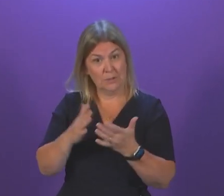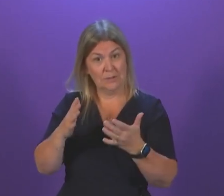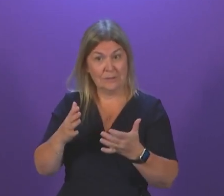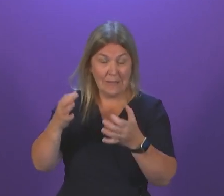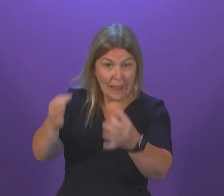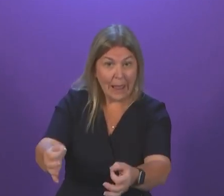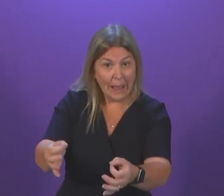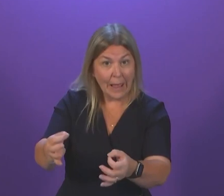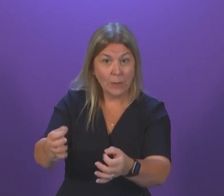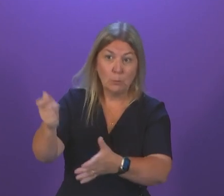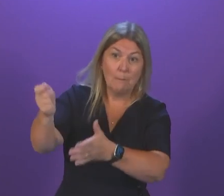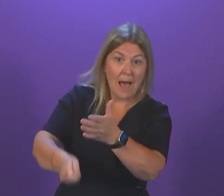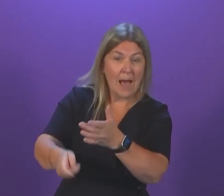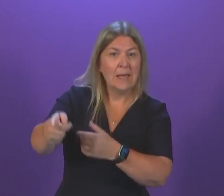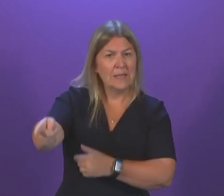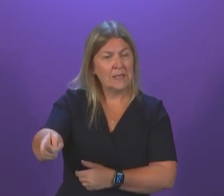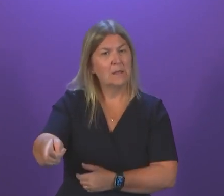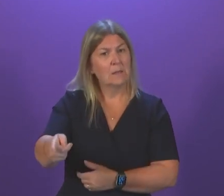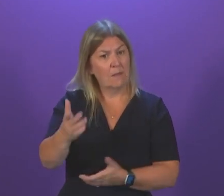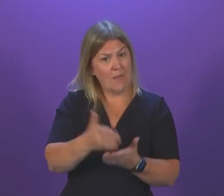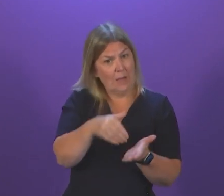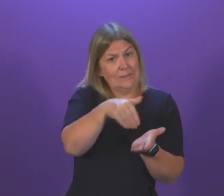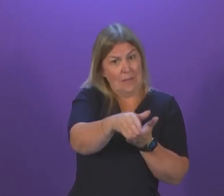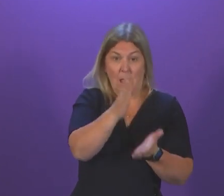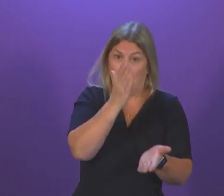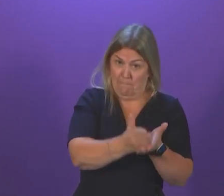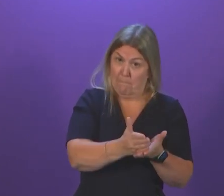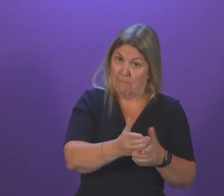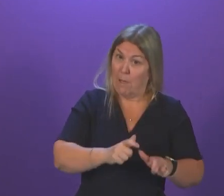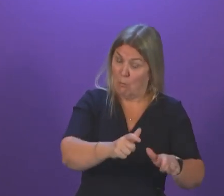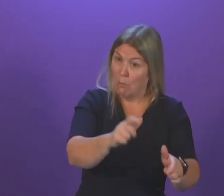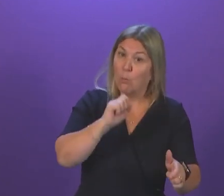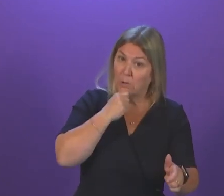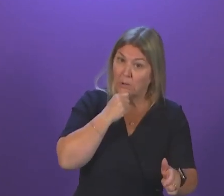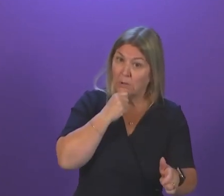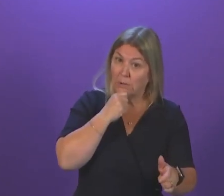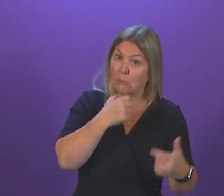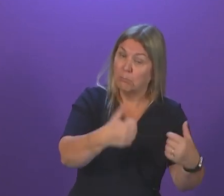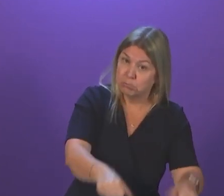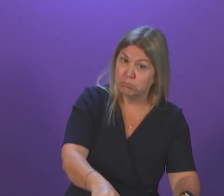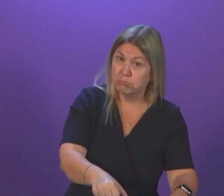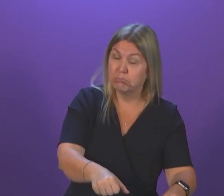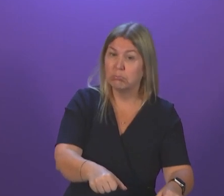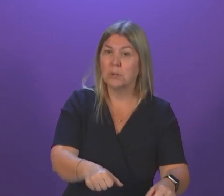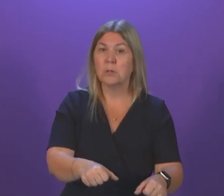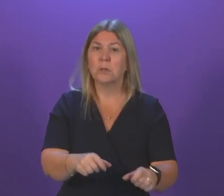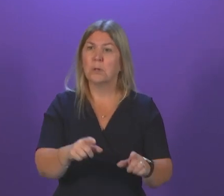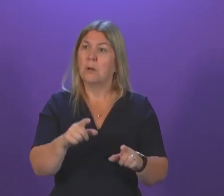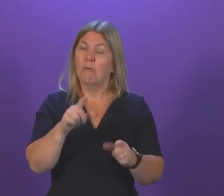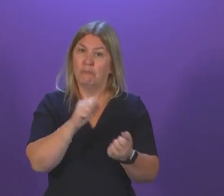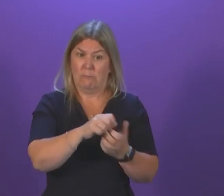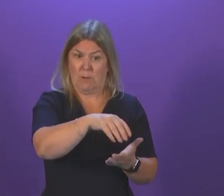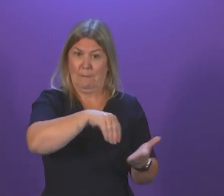going ahead? If so when and will that sale guarantee the existing jobs and the full repayment of the £40 million of loans?